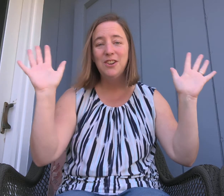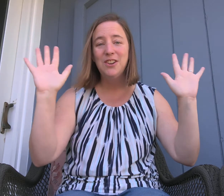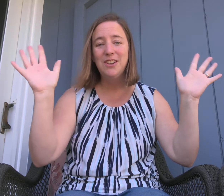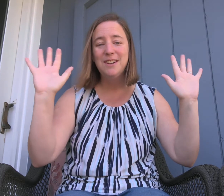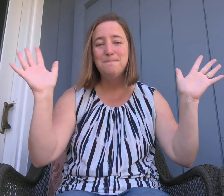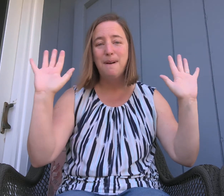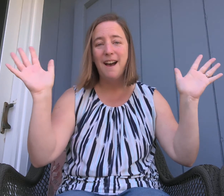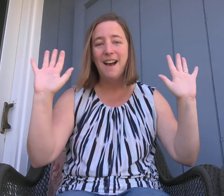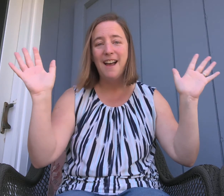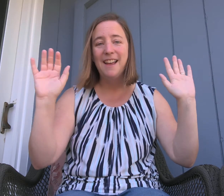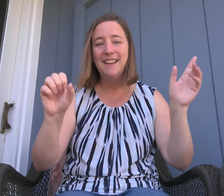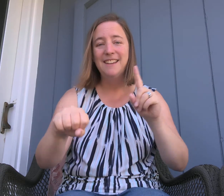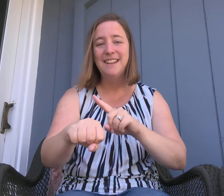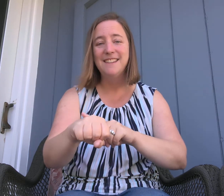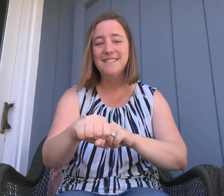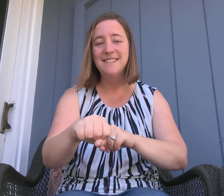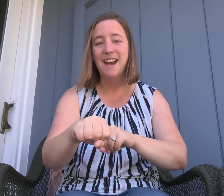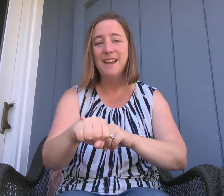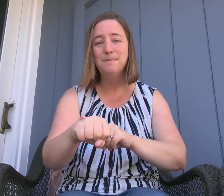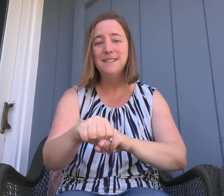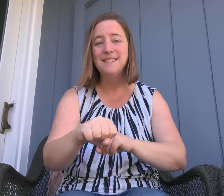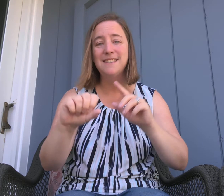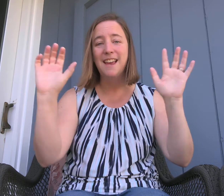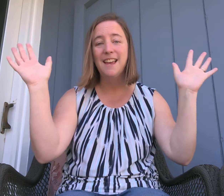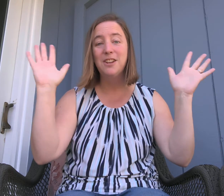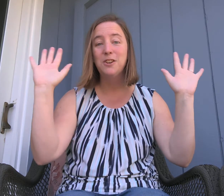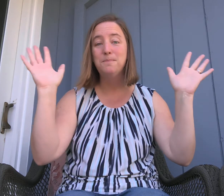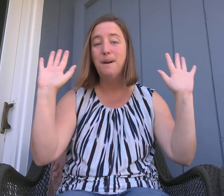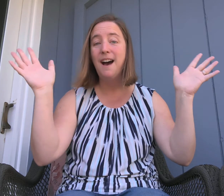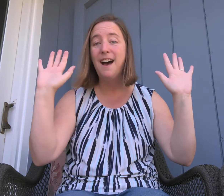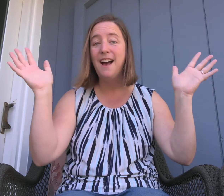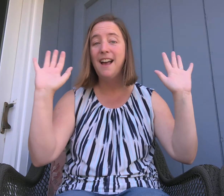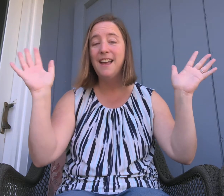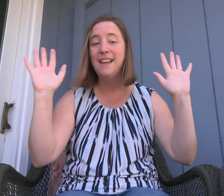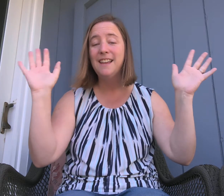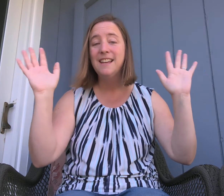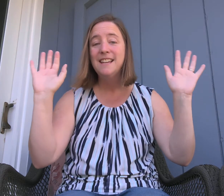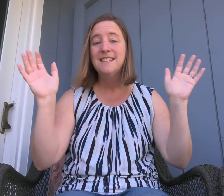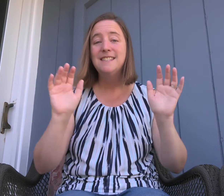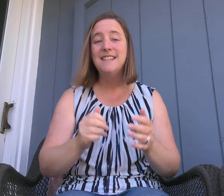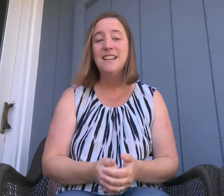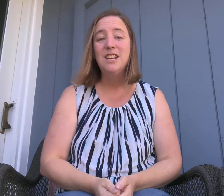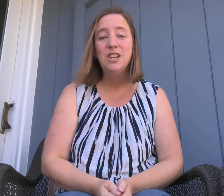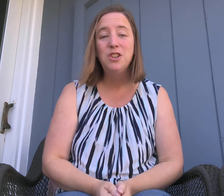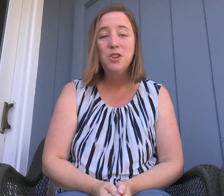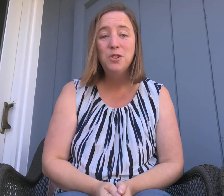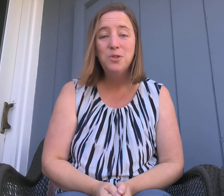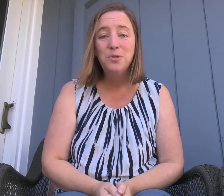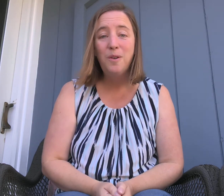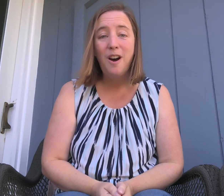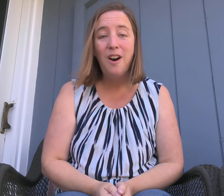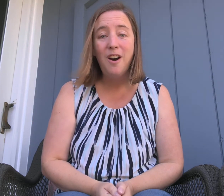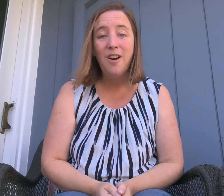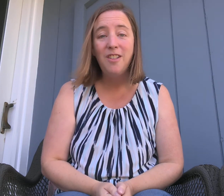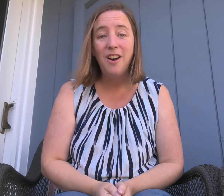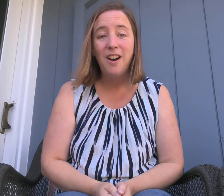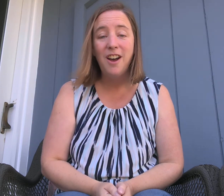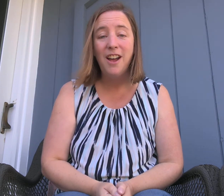Goodbye. It's time to say goodbye. See you all on.